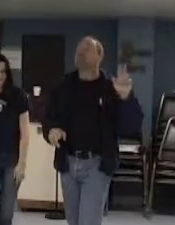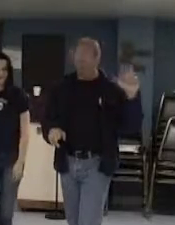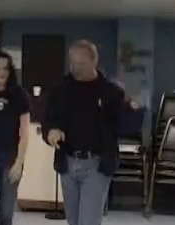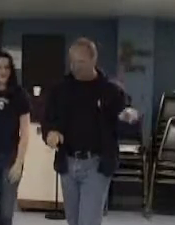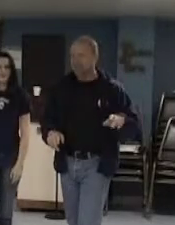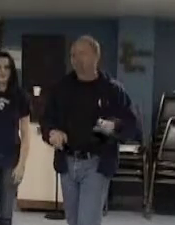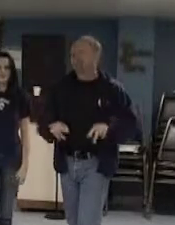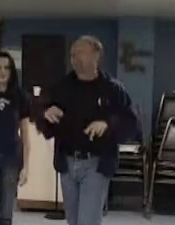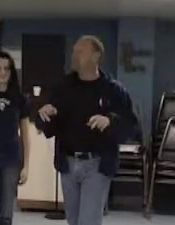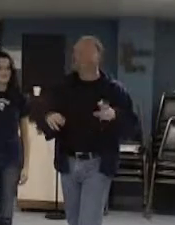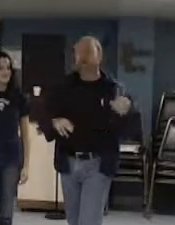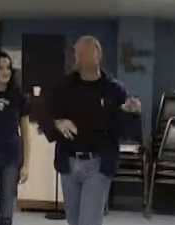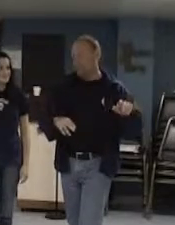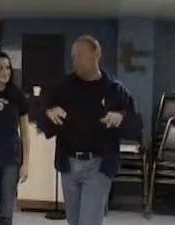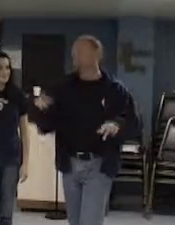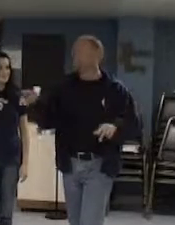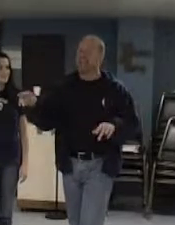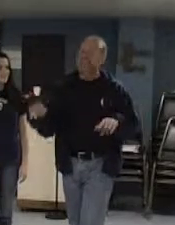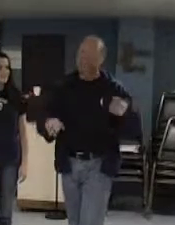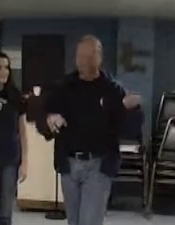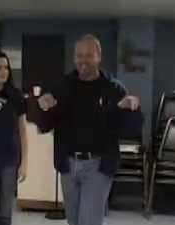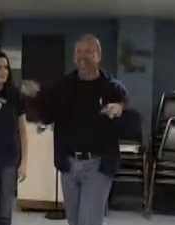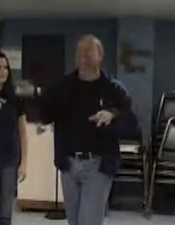your fucking emotions? That's my point exactly. Good.